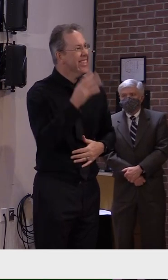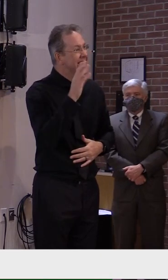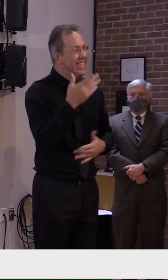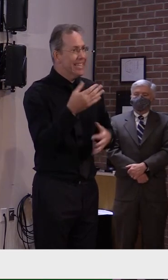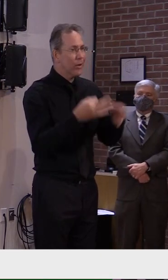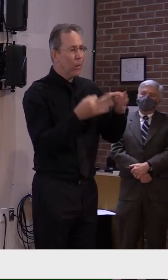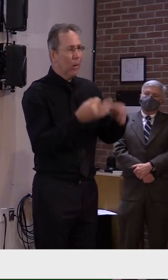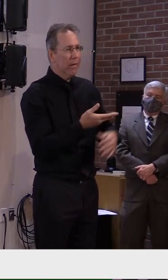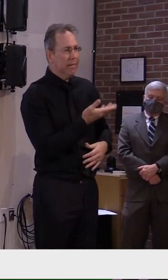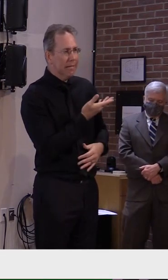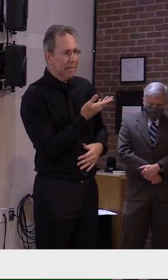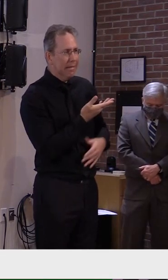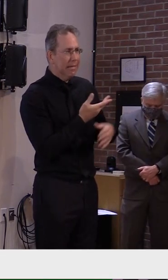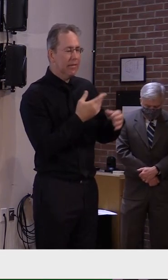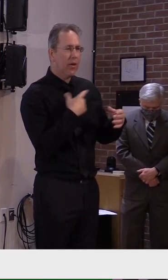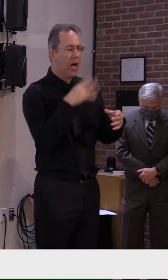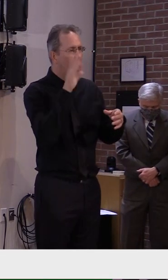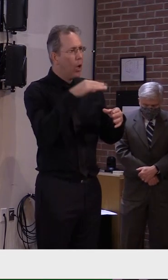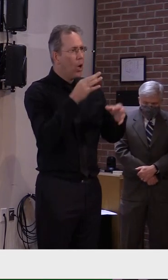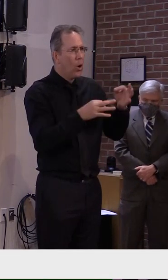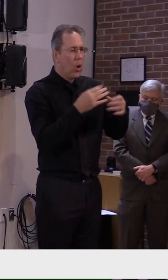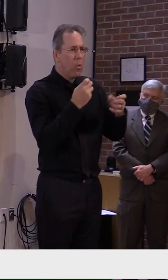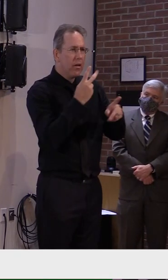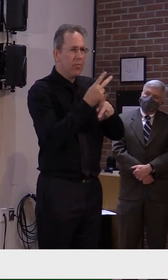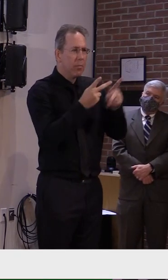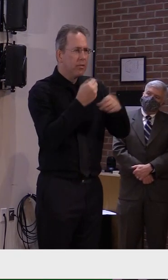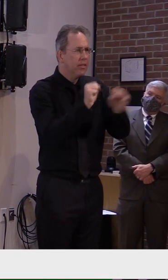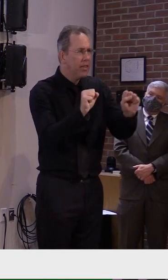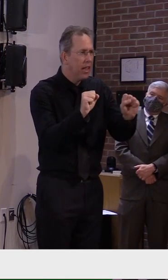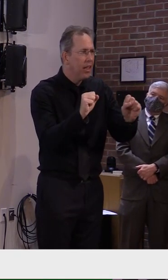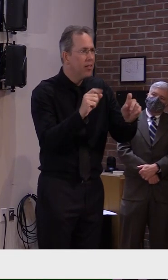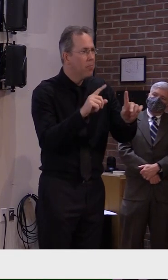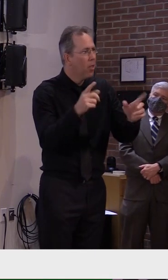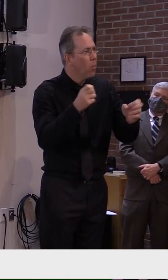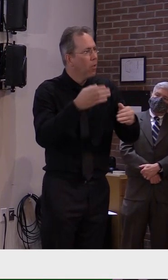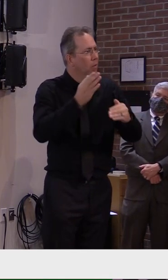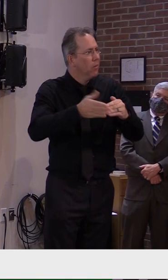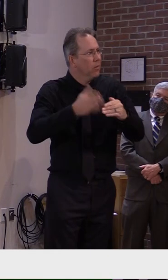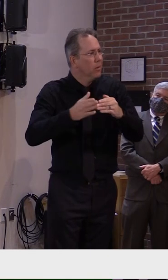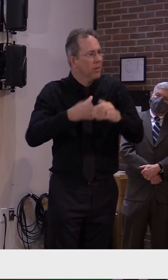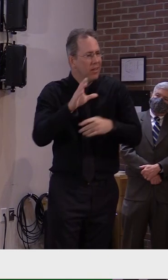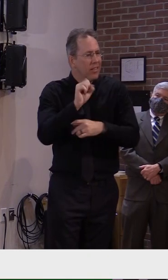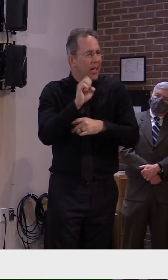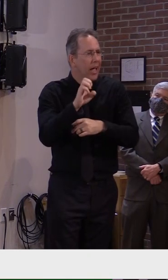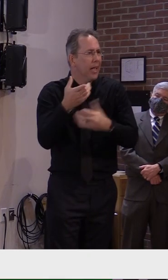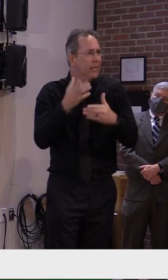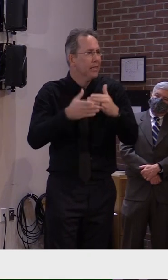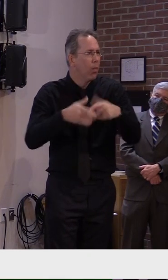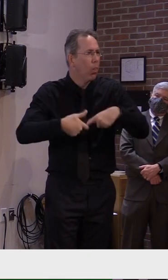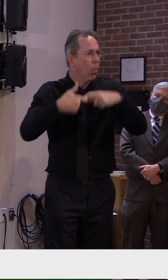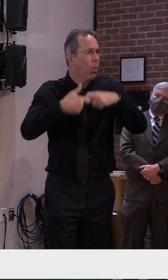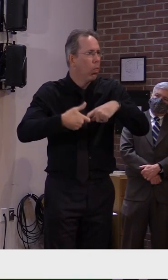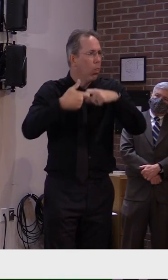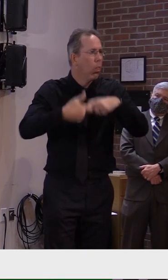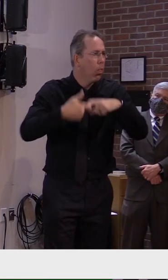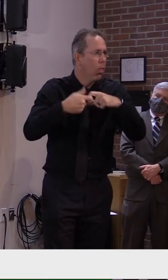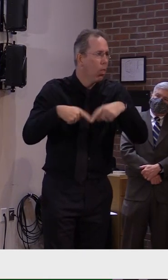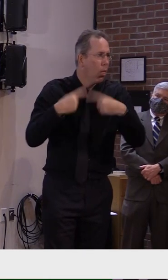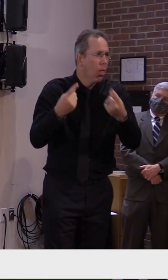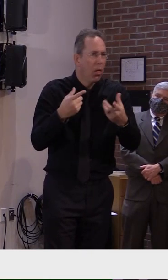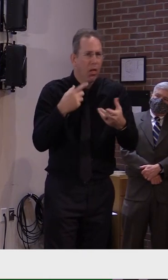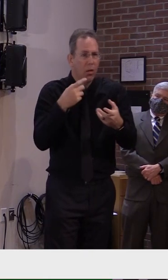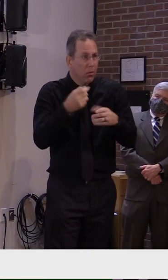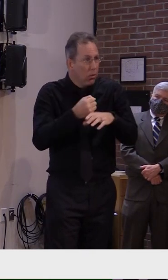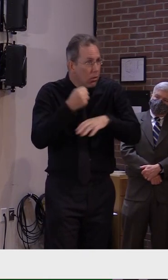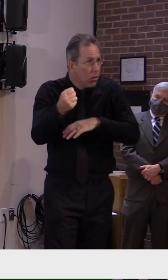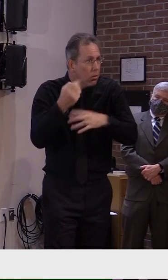the court is doing the best they can under the circumstances. And as soon as we can get this under control again, as soon